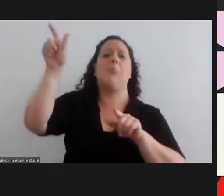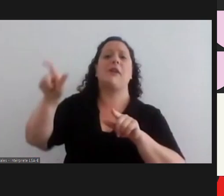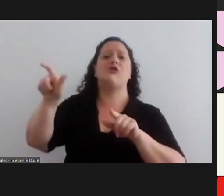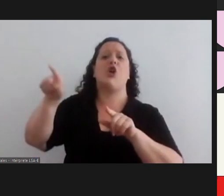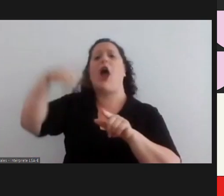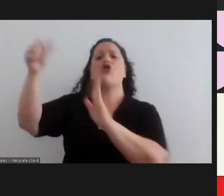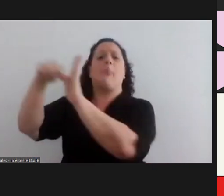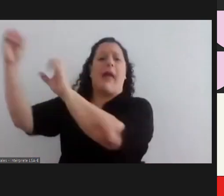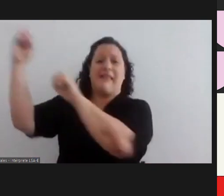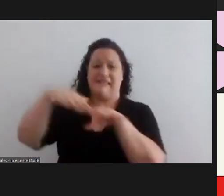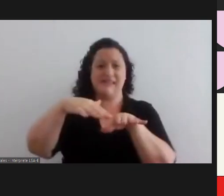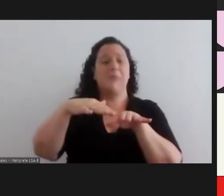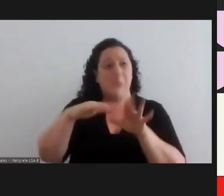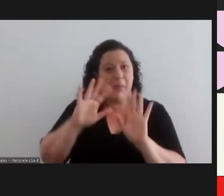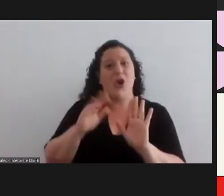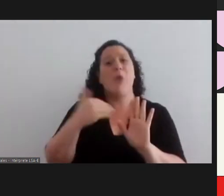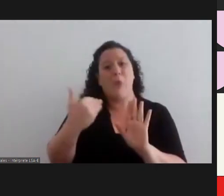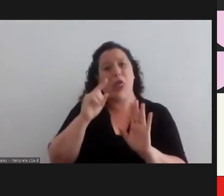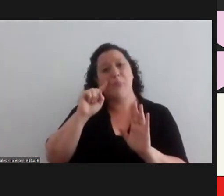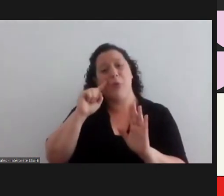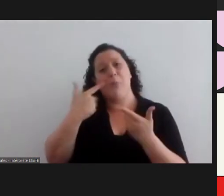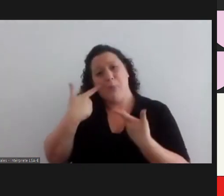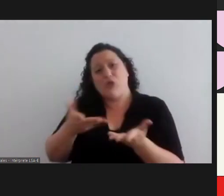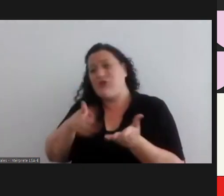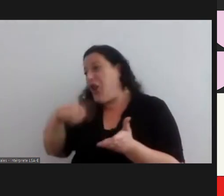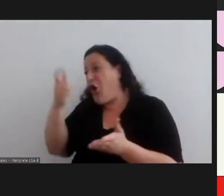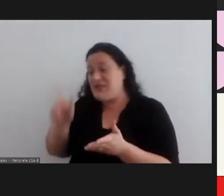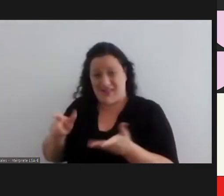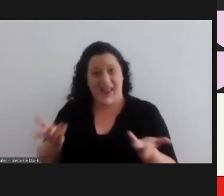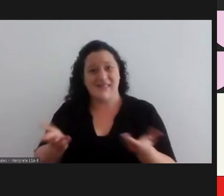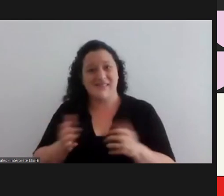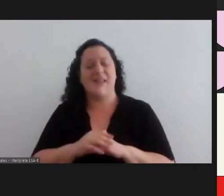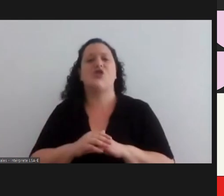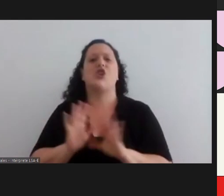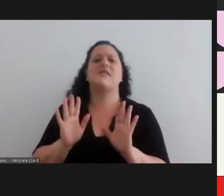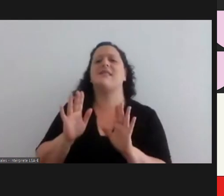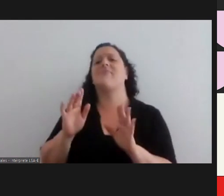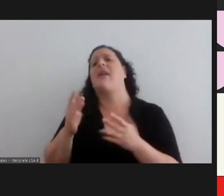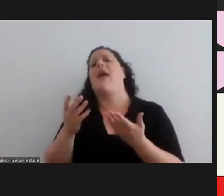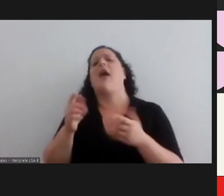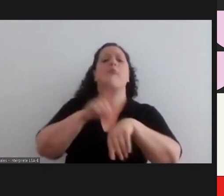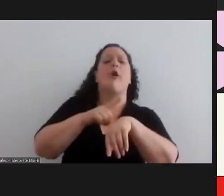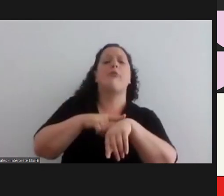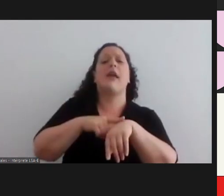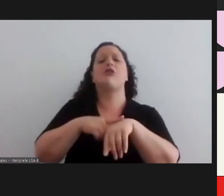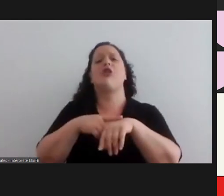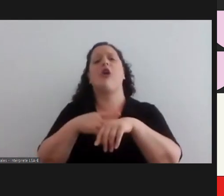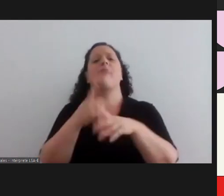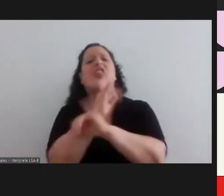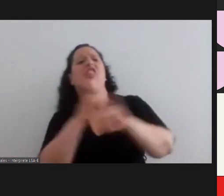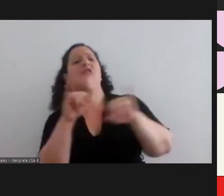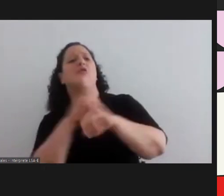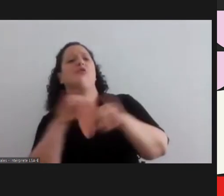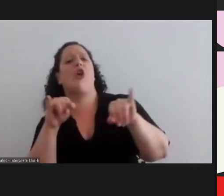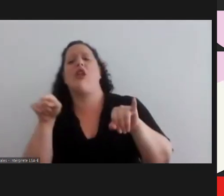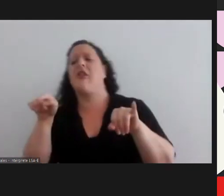and i think that it would be very good for us to avoid stereotypes and when we do the